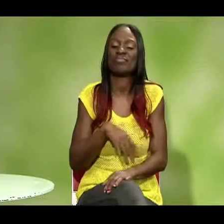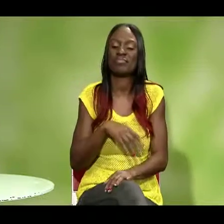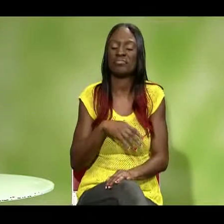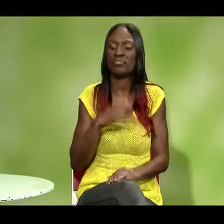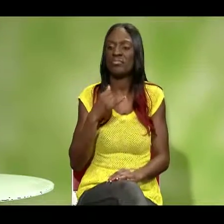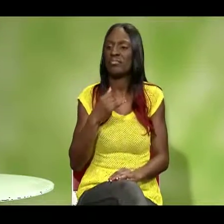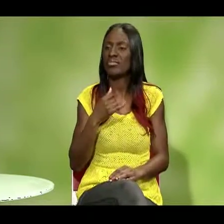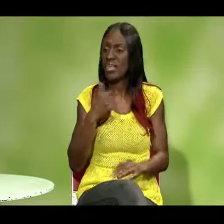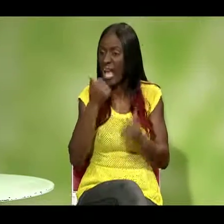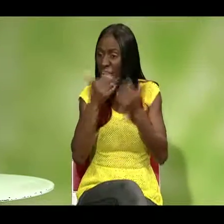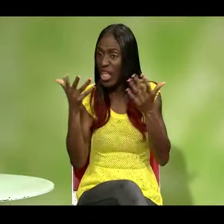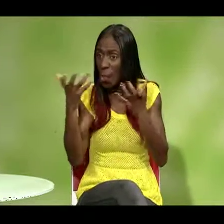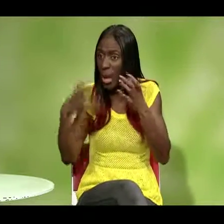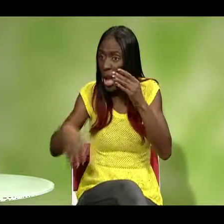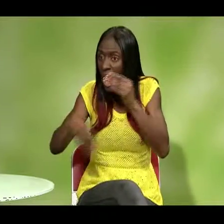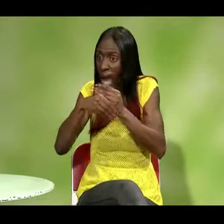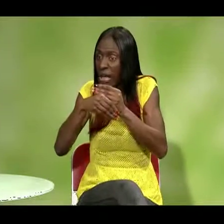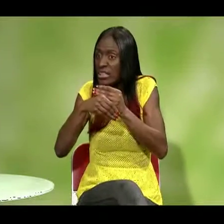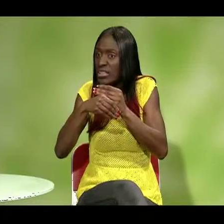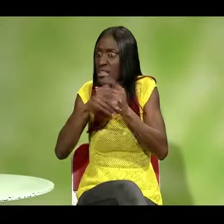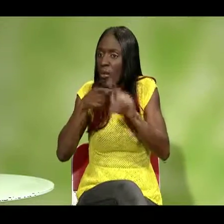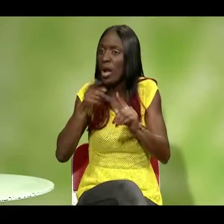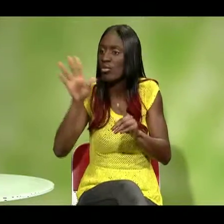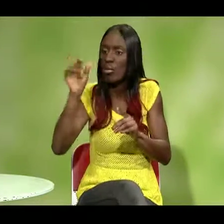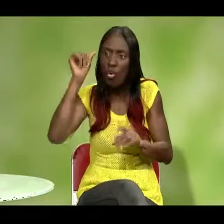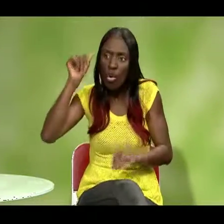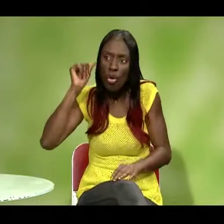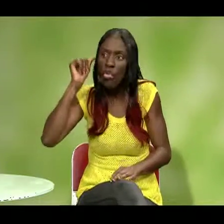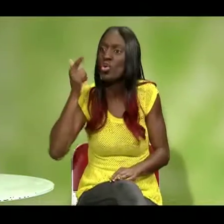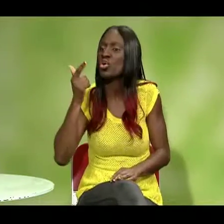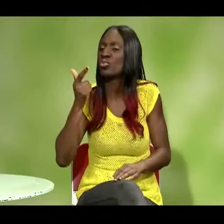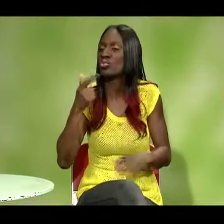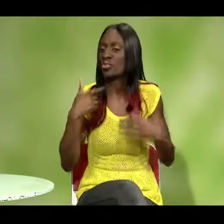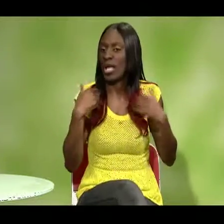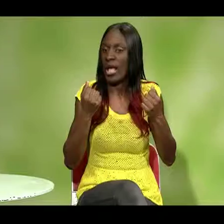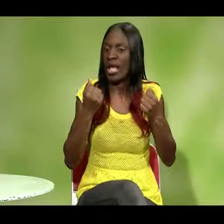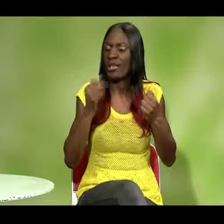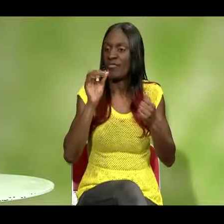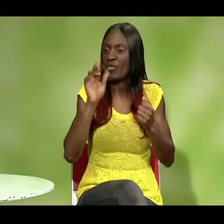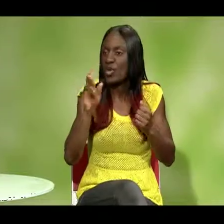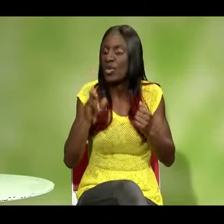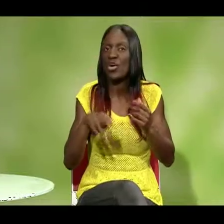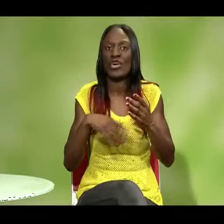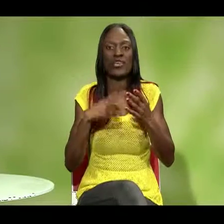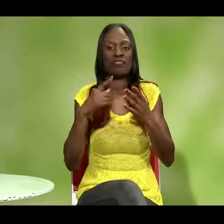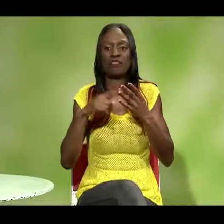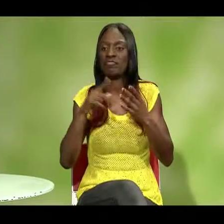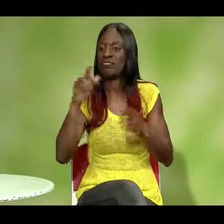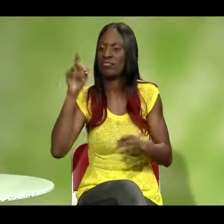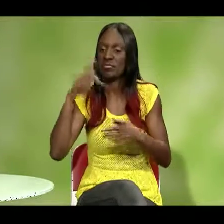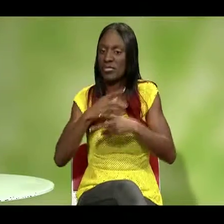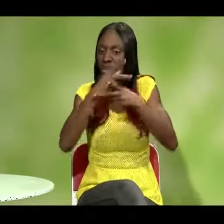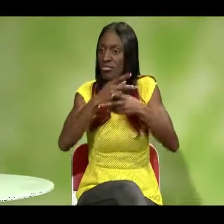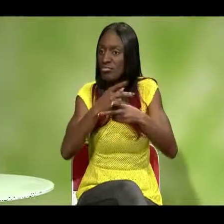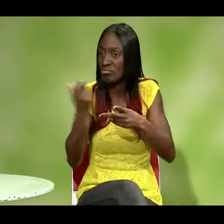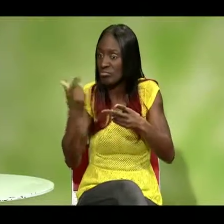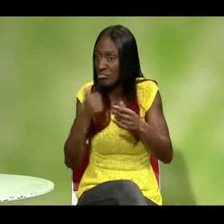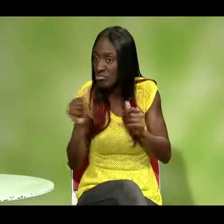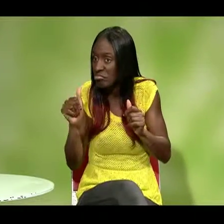understood, I thought a cochlear implant was different sounds. Now, is there anything in particular you wanted to add about, you know,